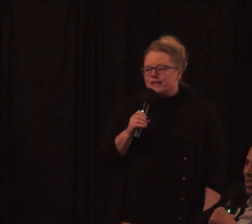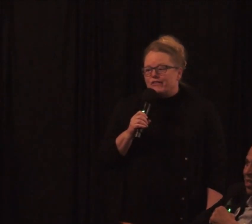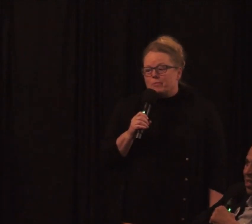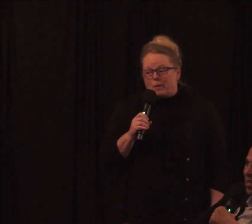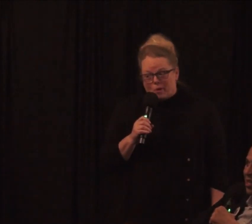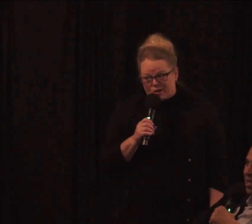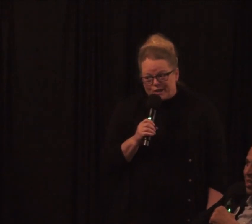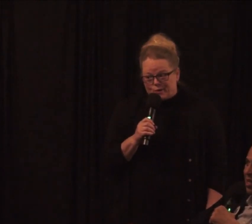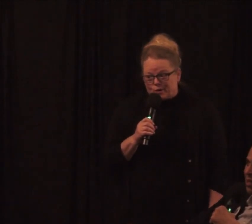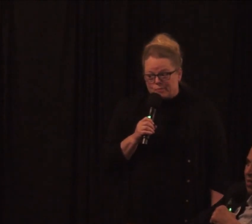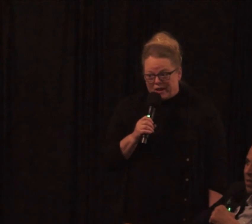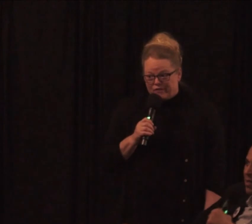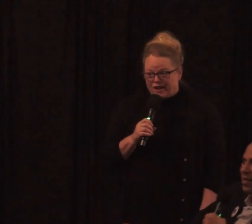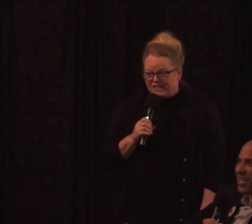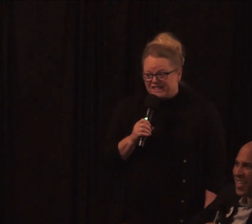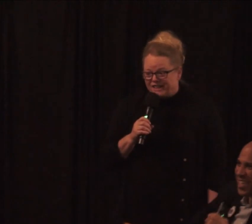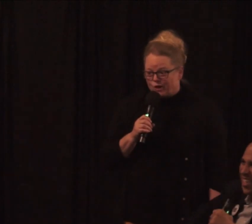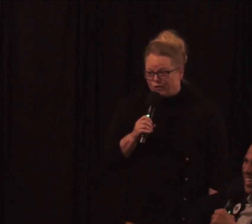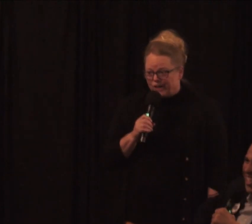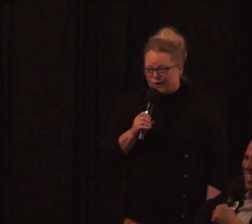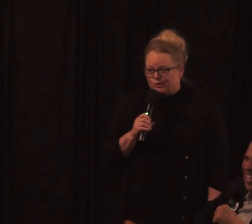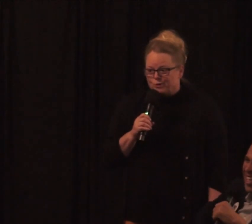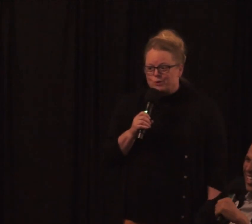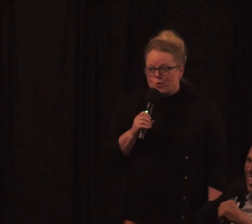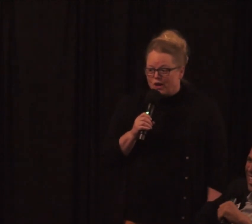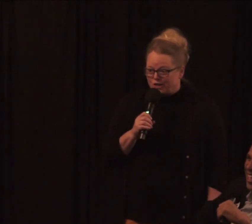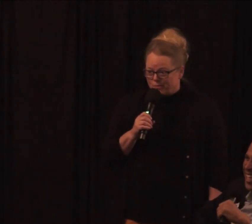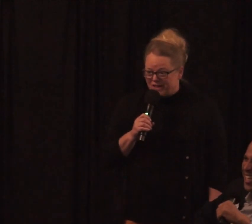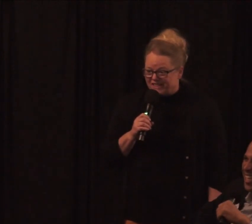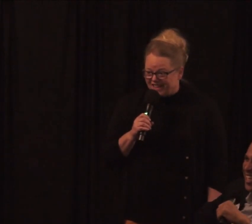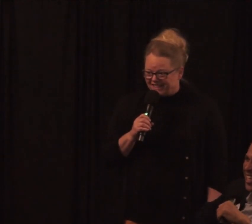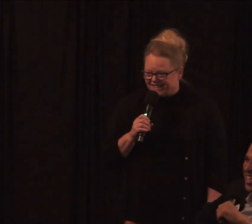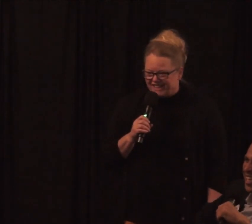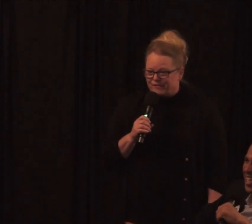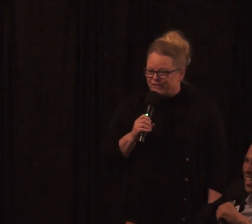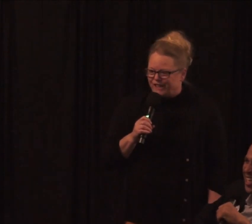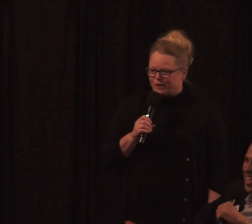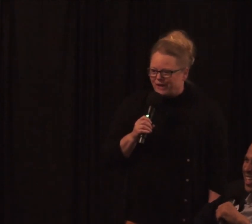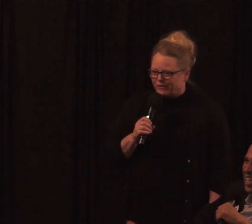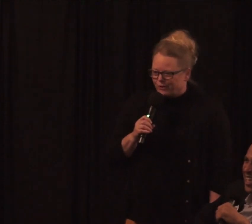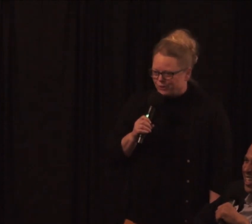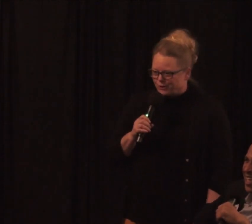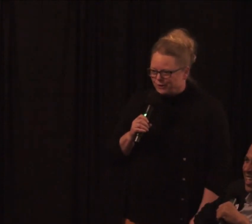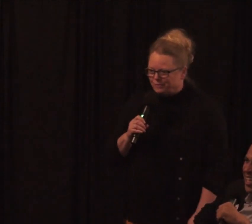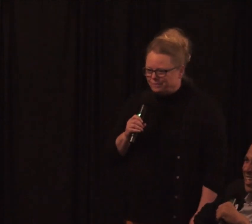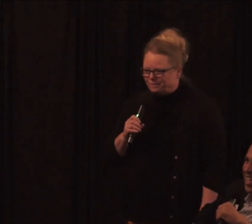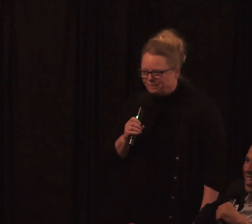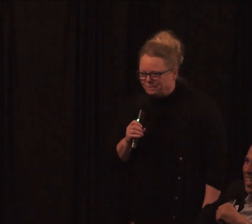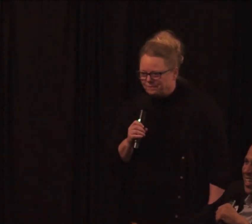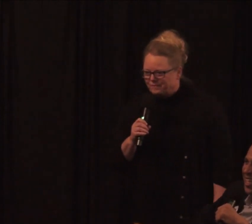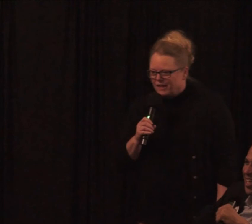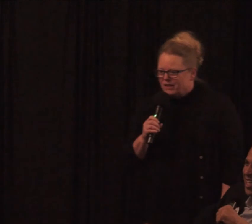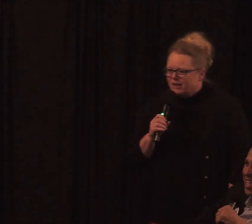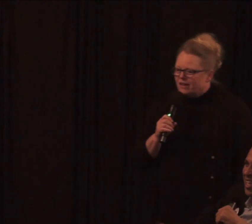I was giving my marching orders by Vanya sitting over here, who is watching me intently and videoing for sure.